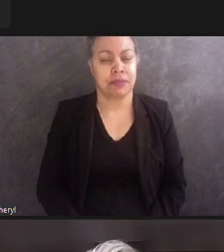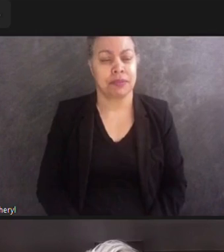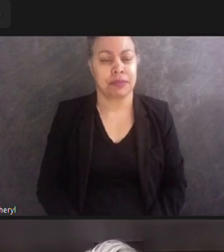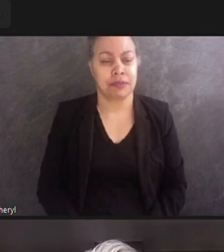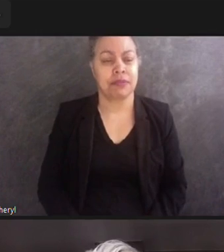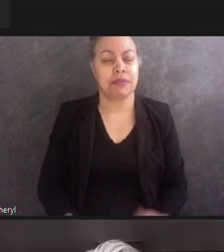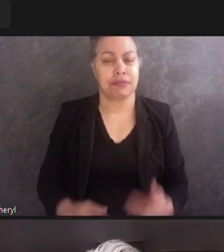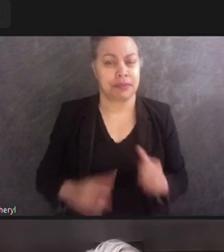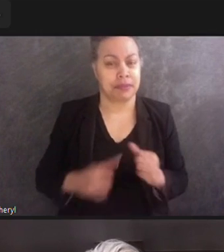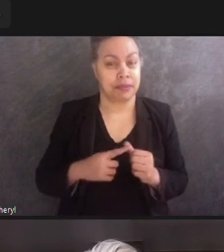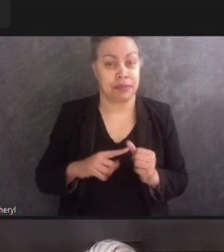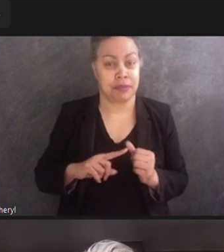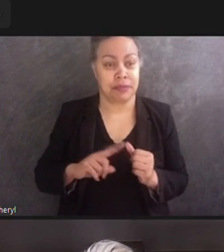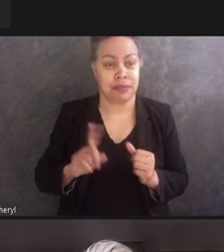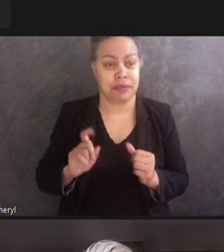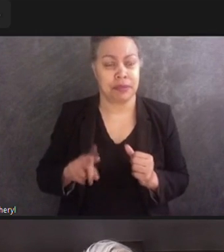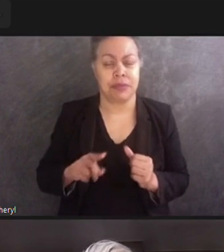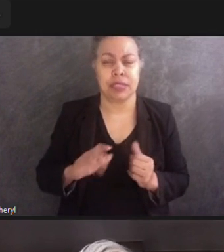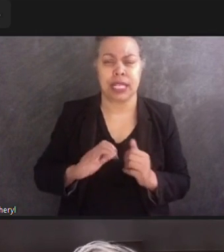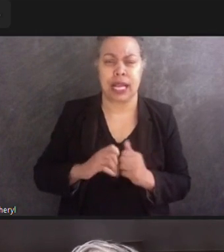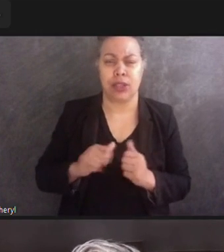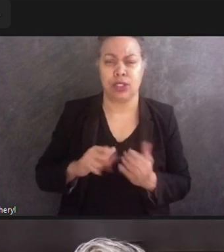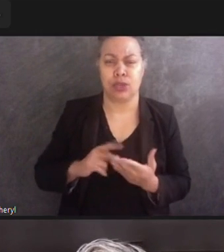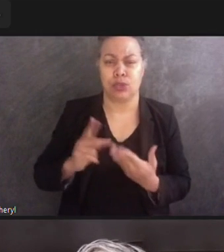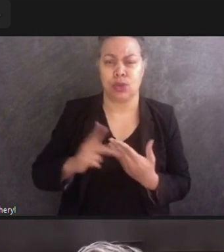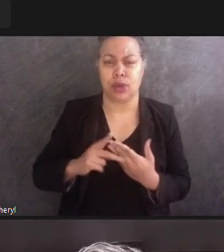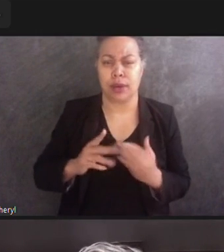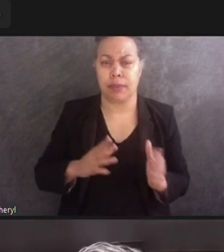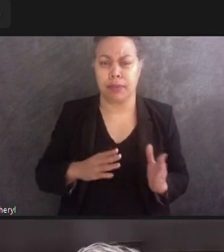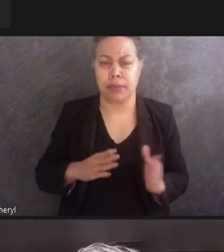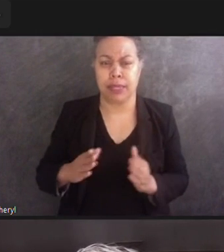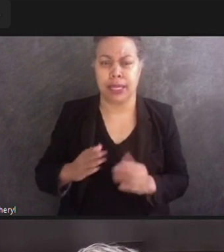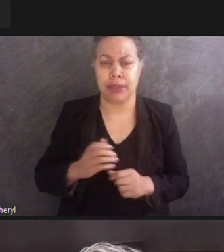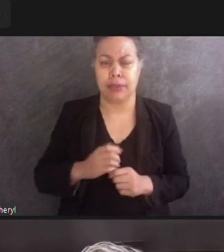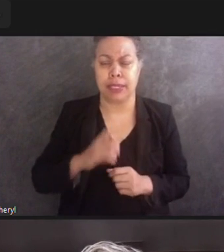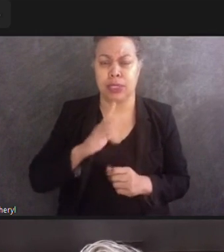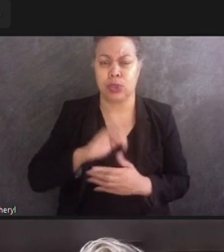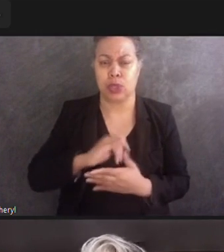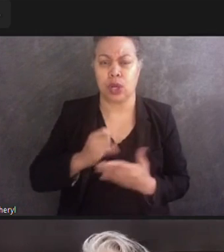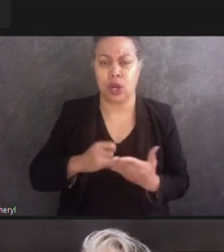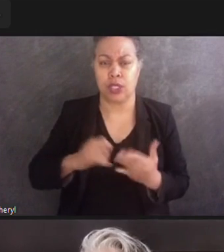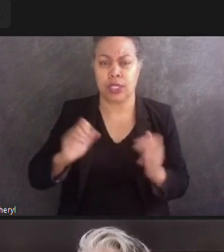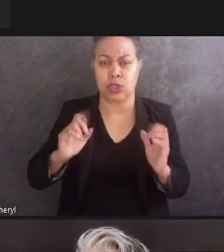how is this program planning to make arts education accessible to our students?